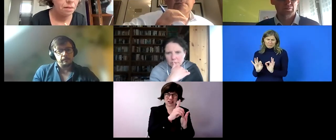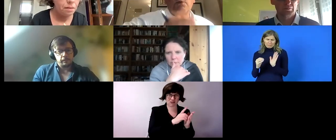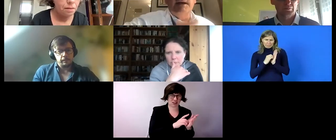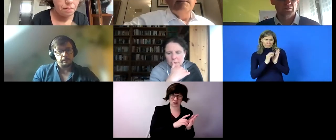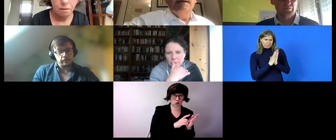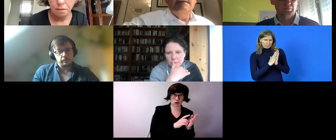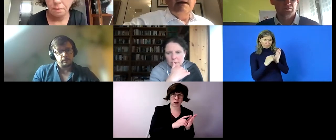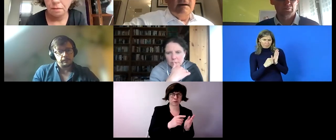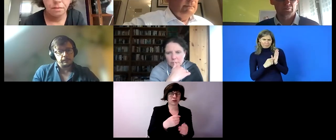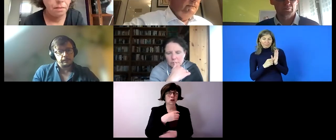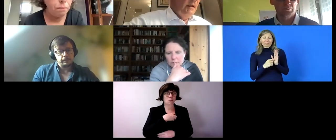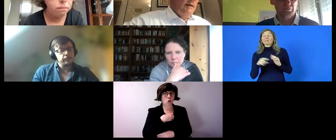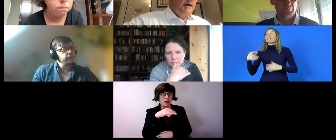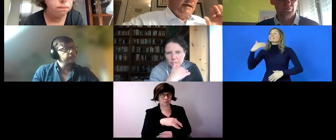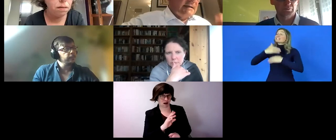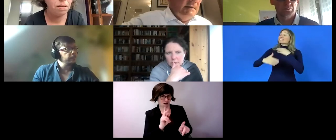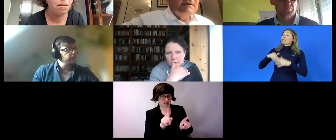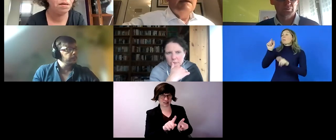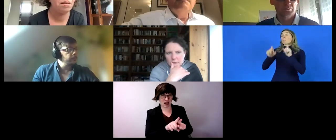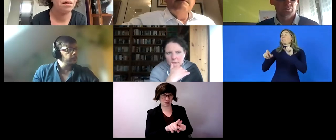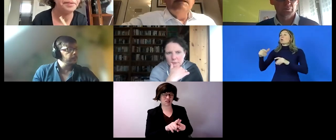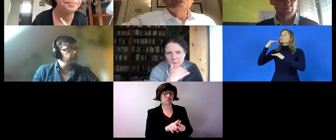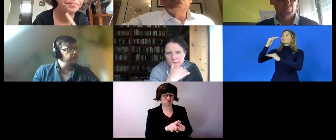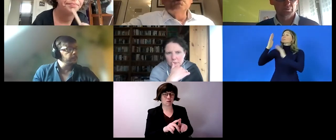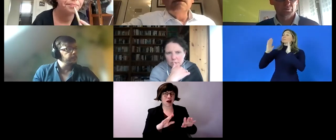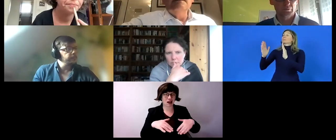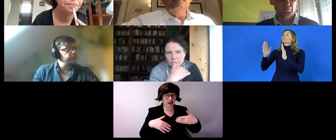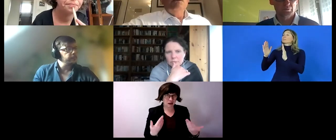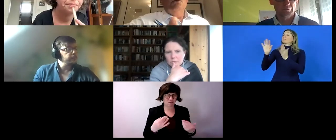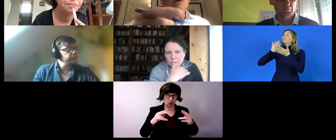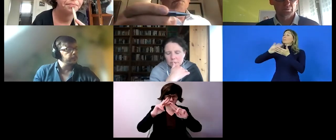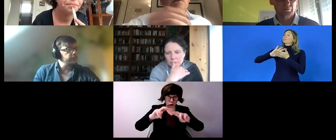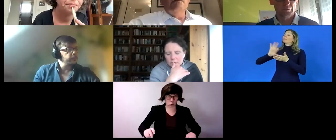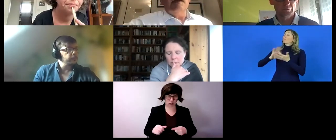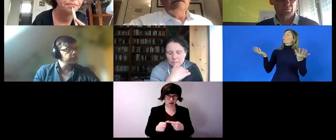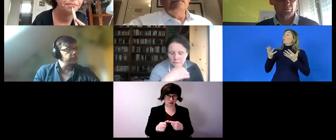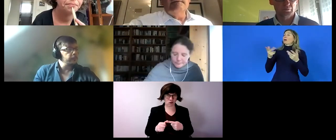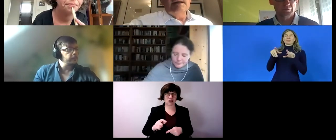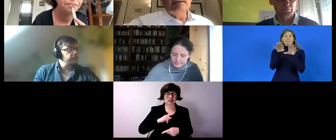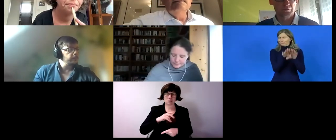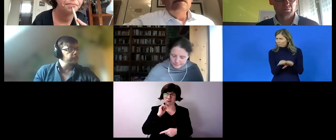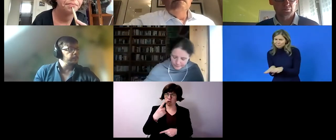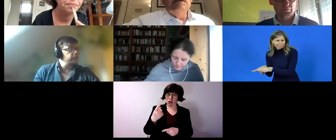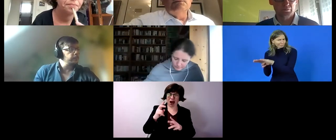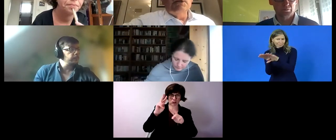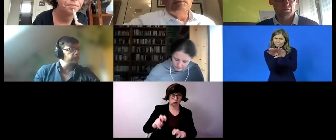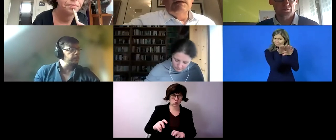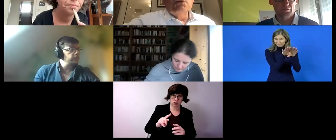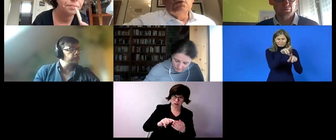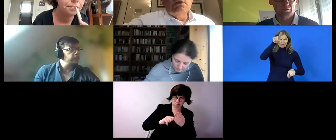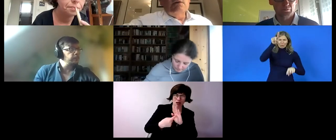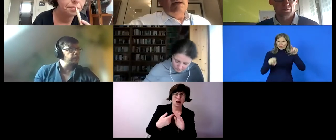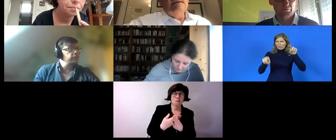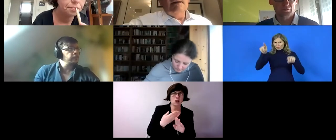employment of disabled persons are not uniform or harmonized in europe but of course studies